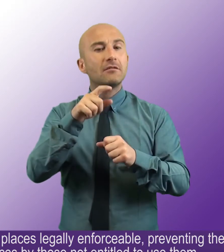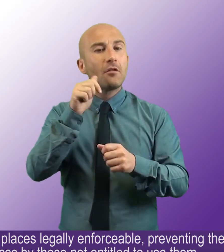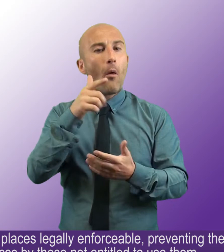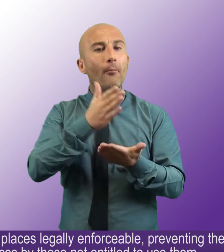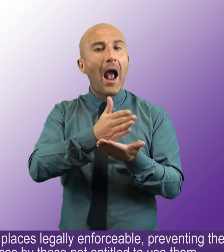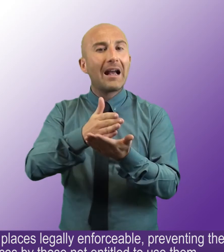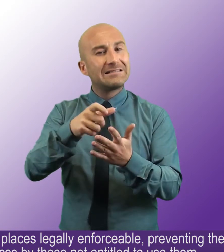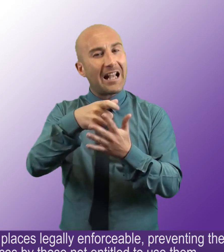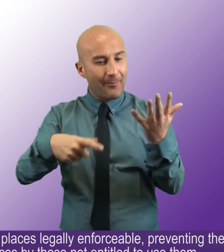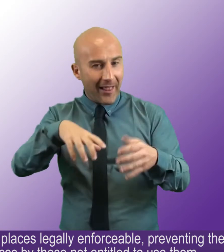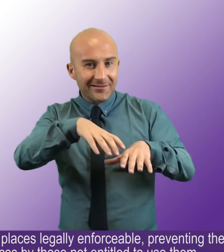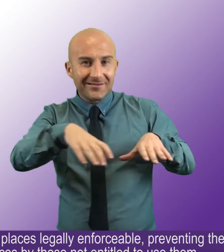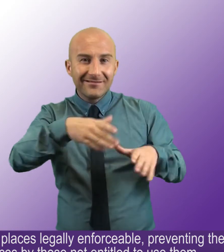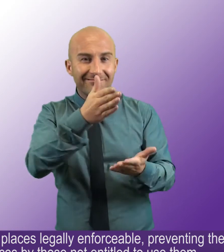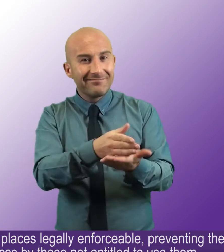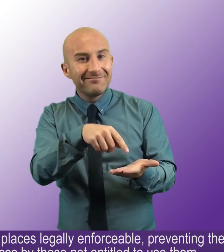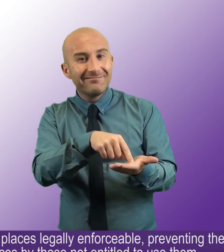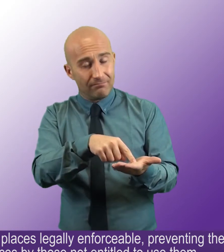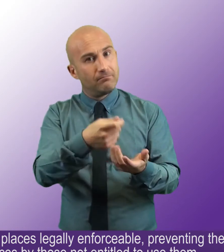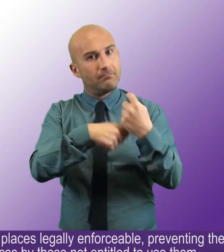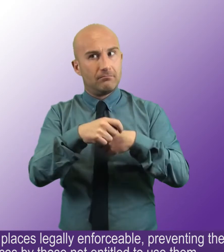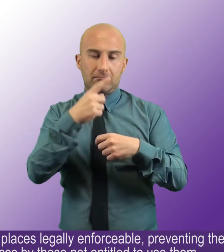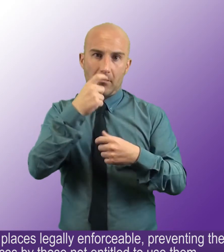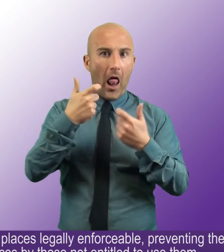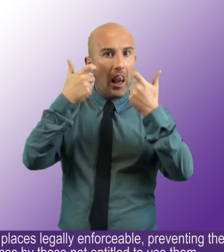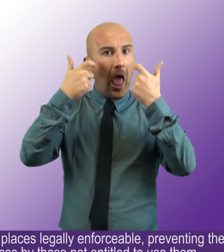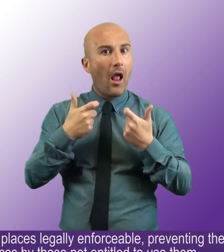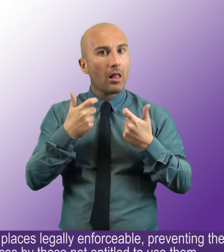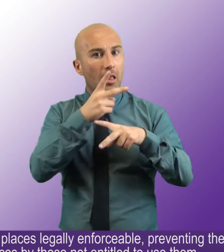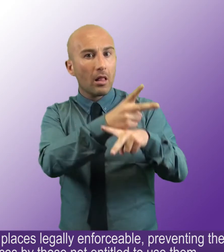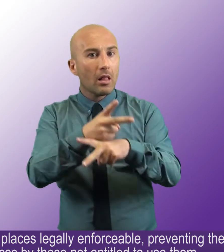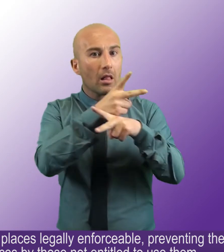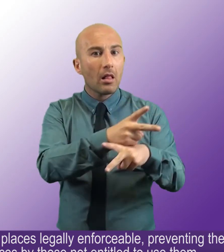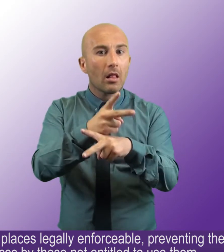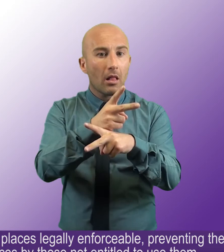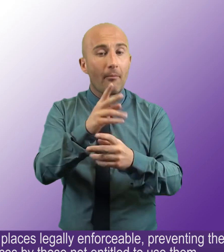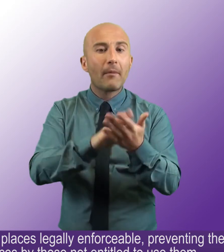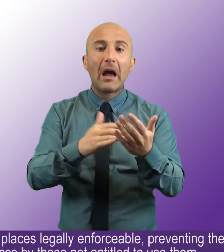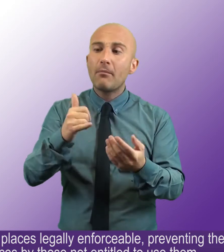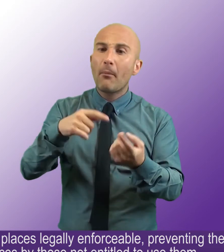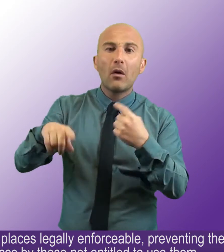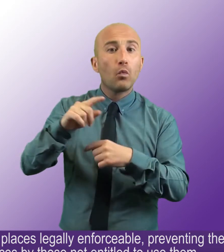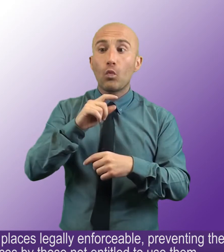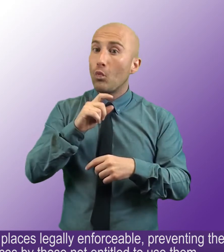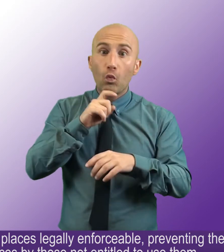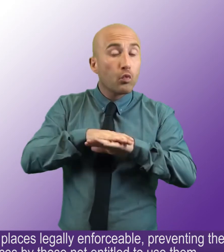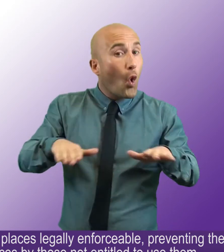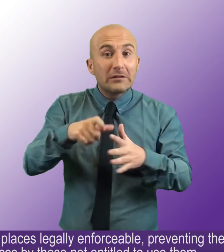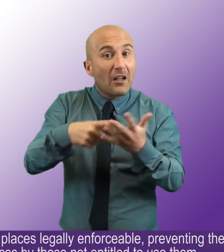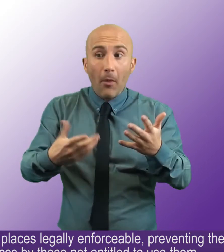Made Disabled Persons Parking Places legally enforceable Preventing the misuse of such parking